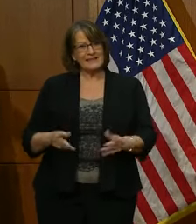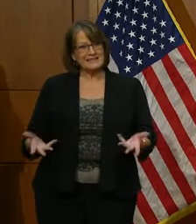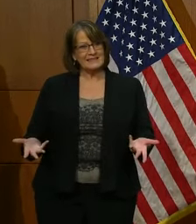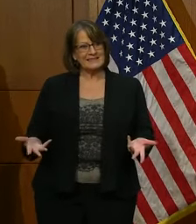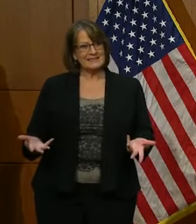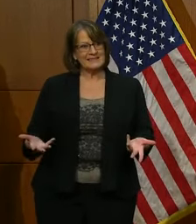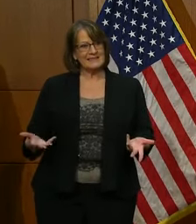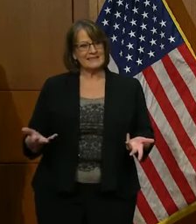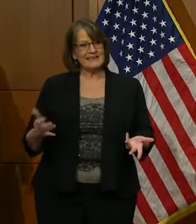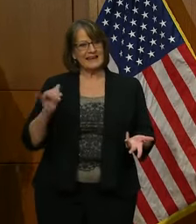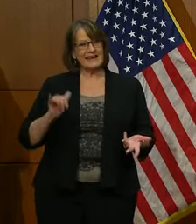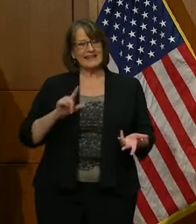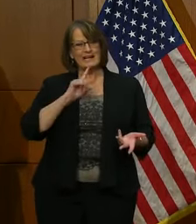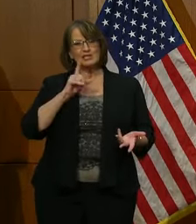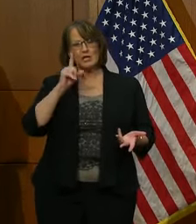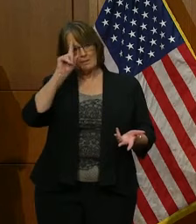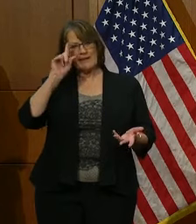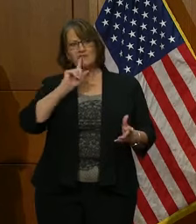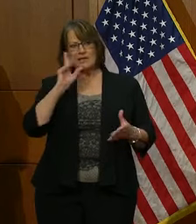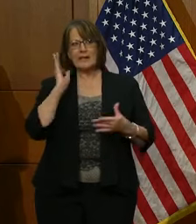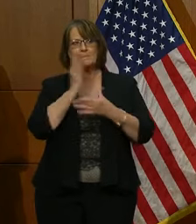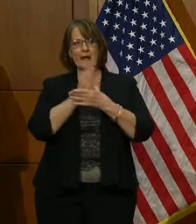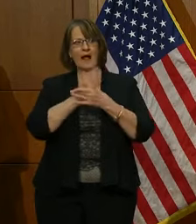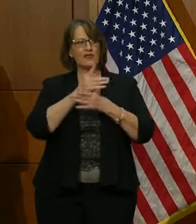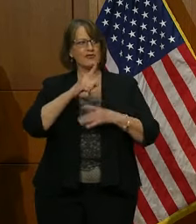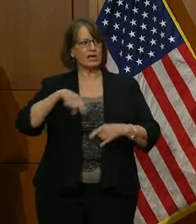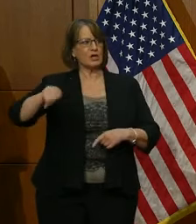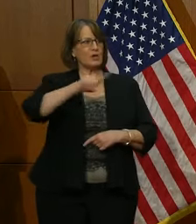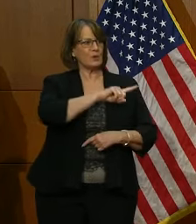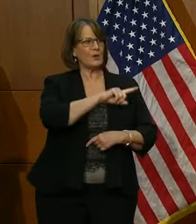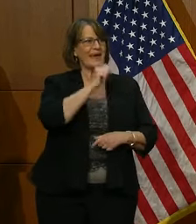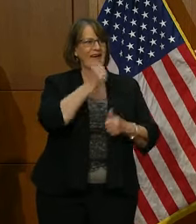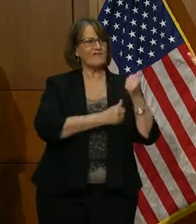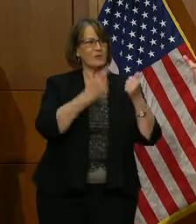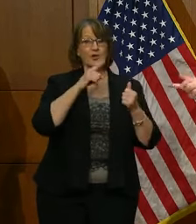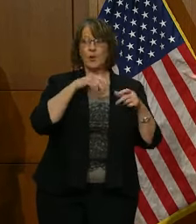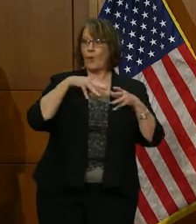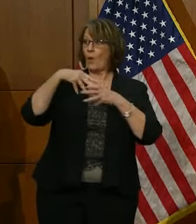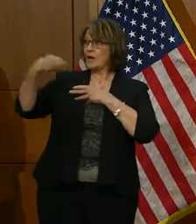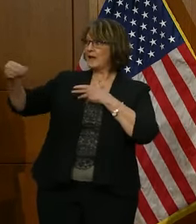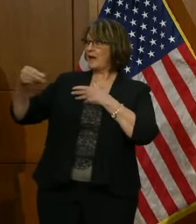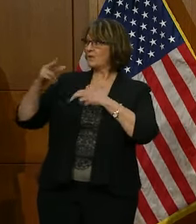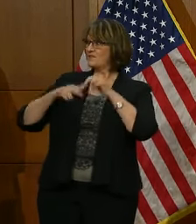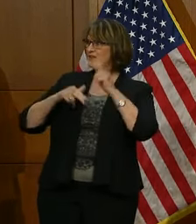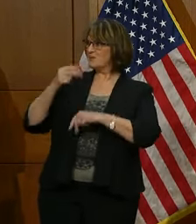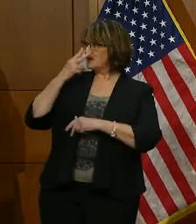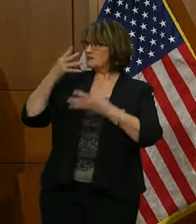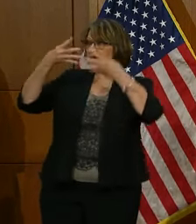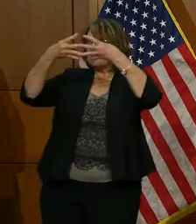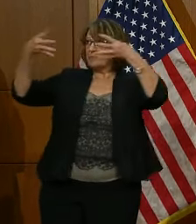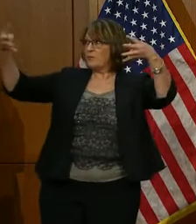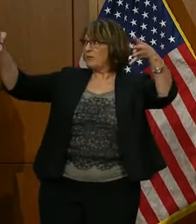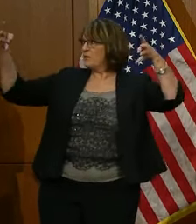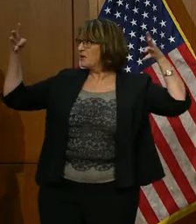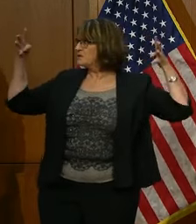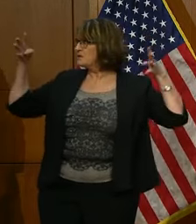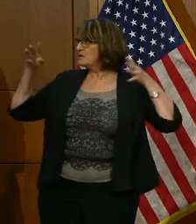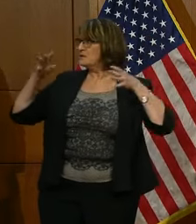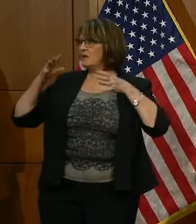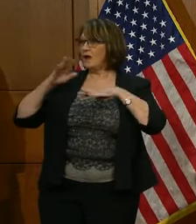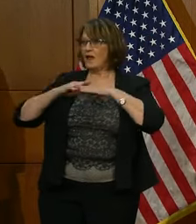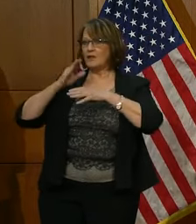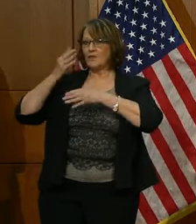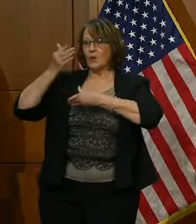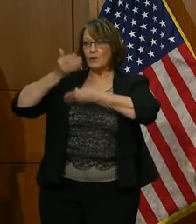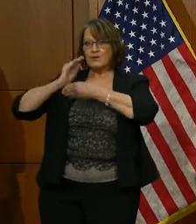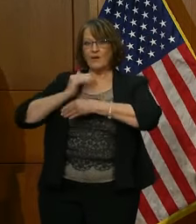That should bother everybody. It should bother everybody when you walk out this building and see boards across the windows of our state